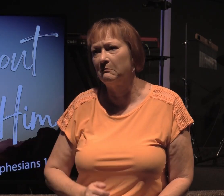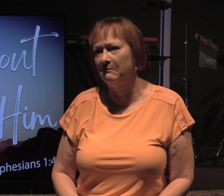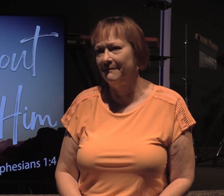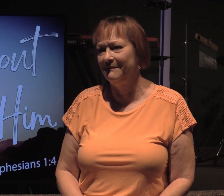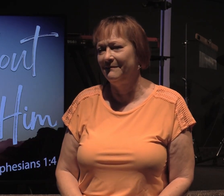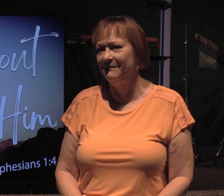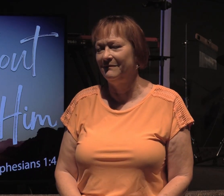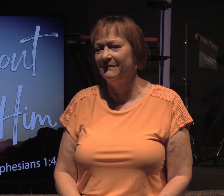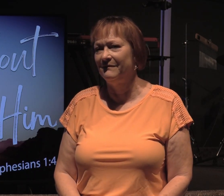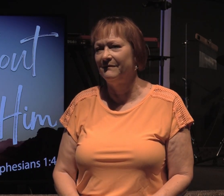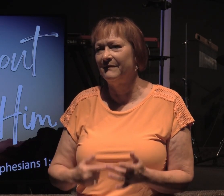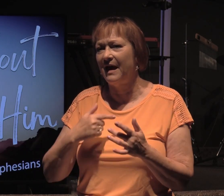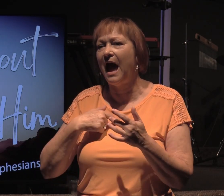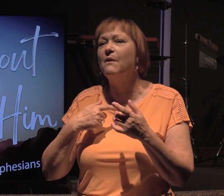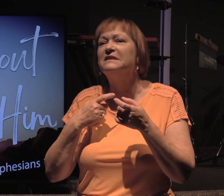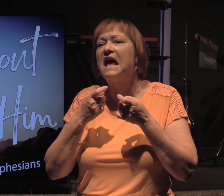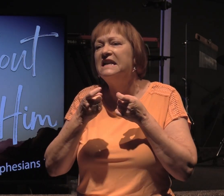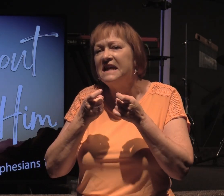I was delegated.